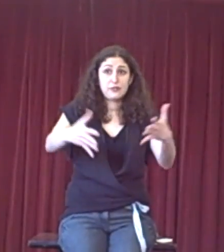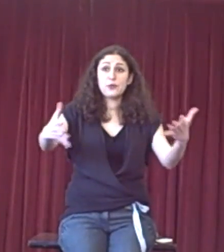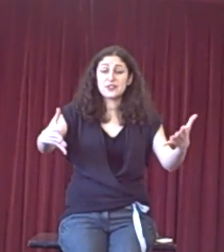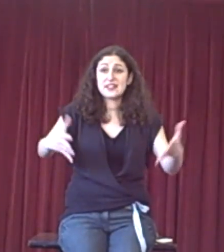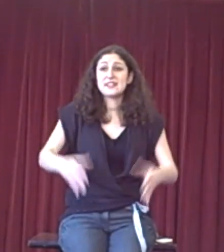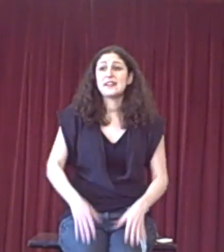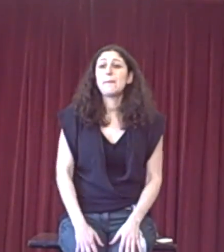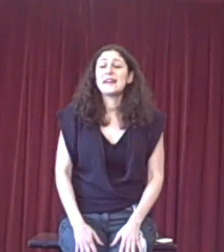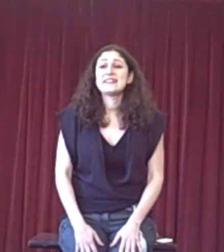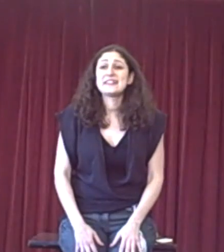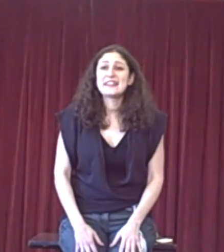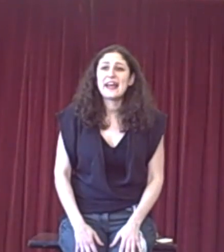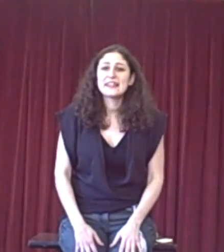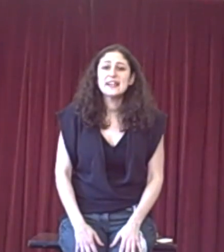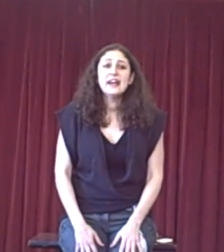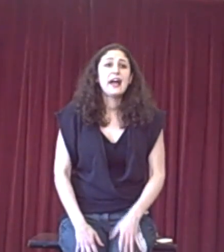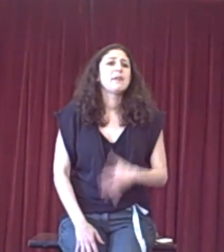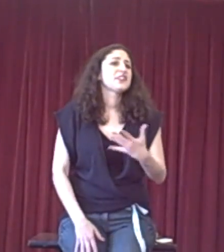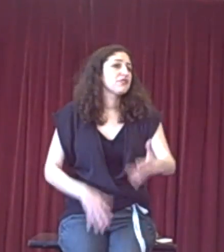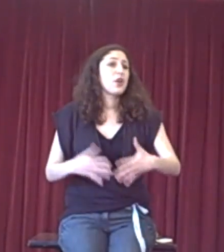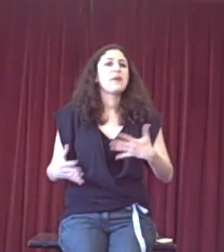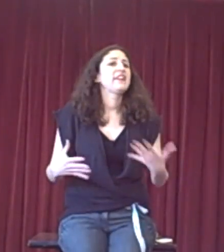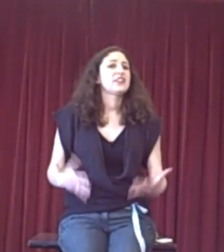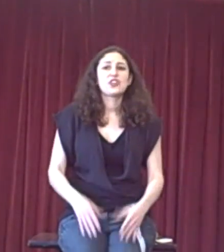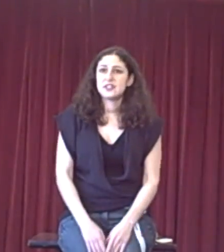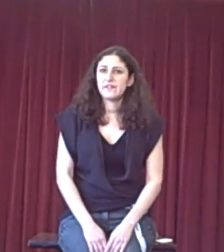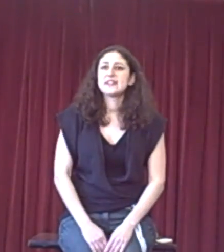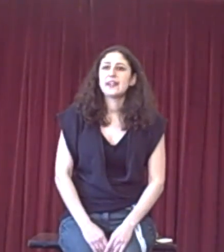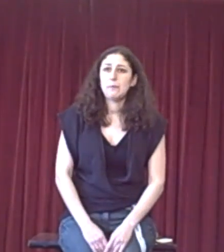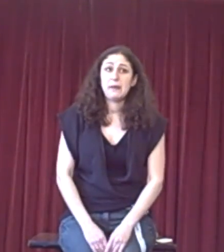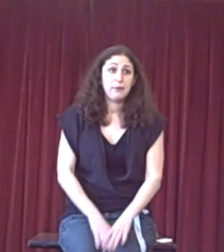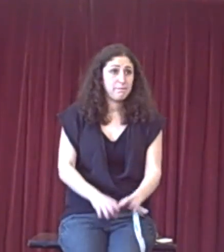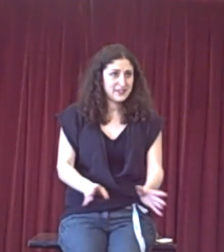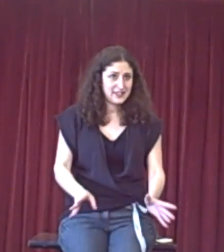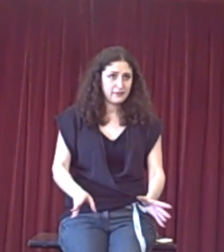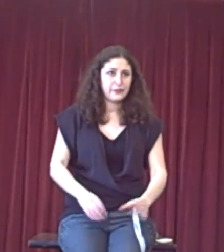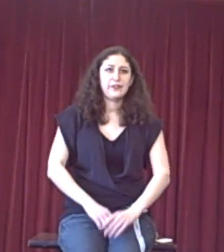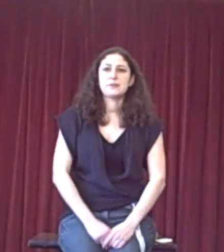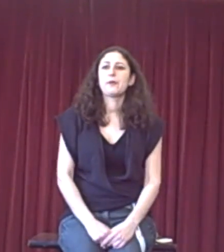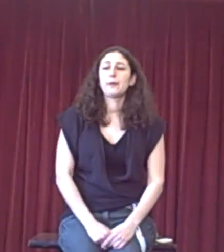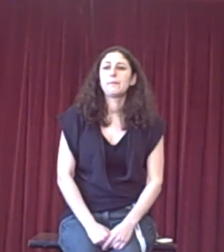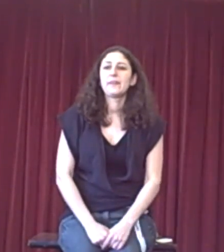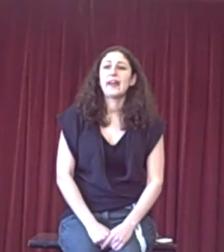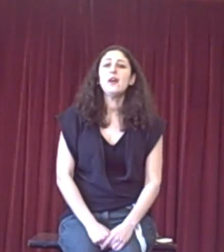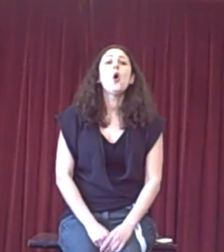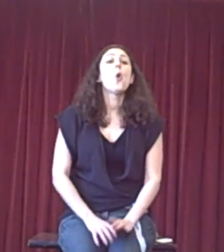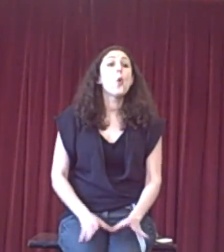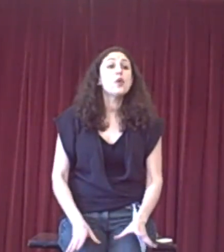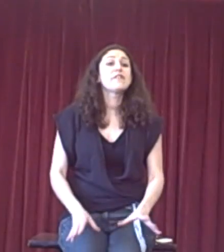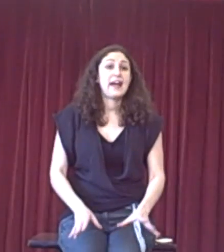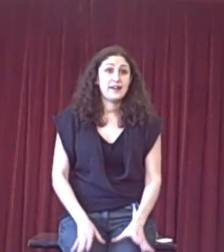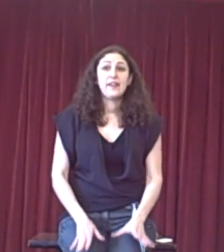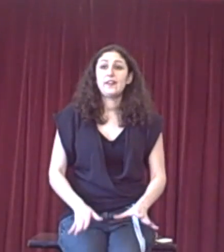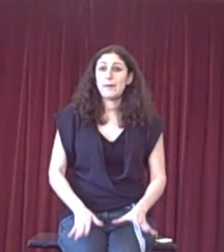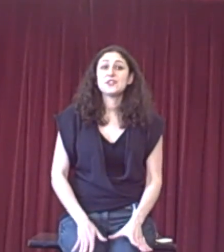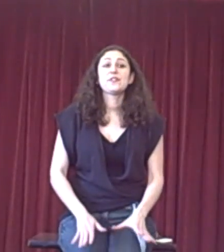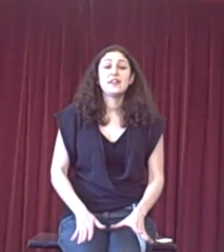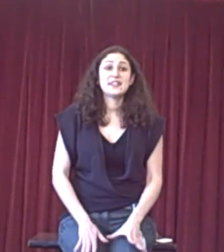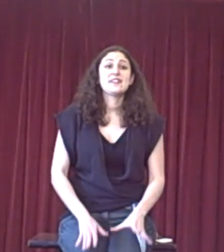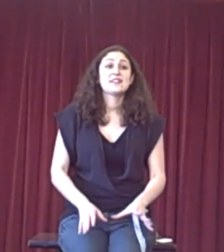democracies in their place instead. And as a result, we think it's justified to kill people. That's the end of your first problem. All of that is based on the idea that